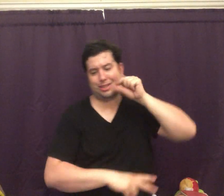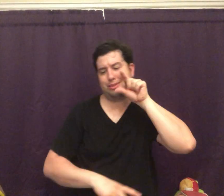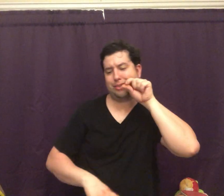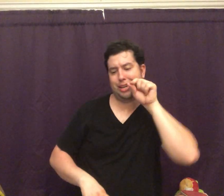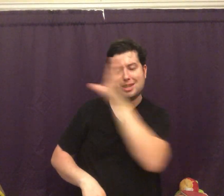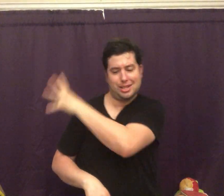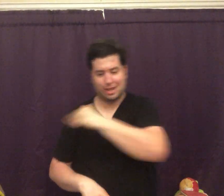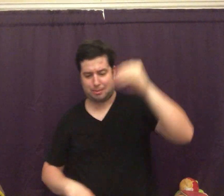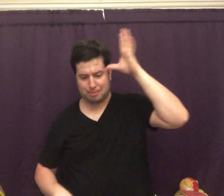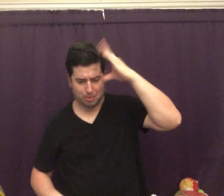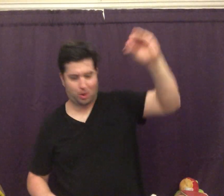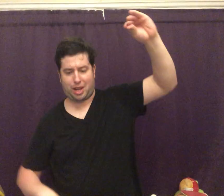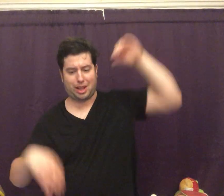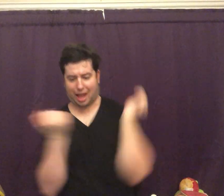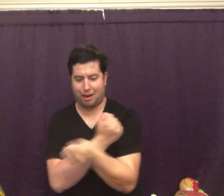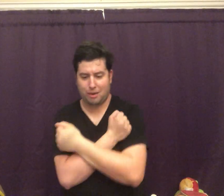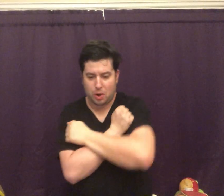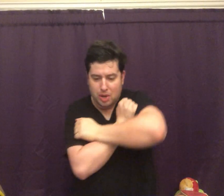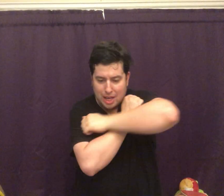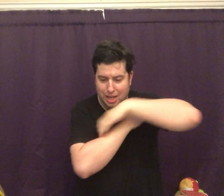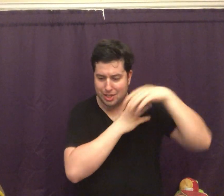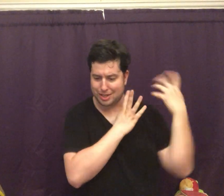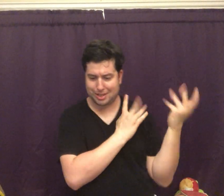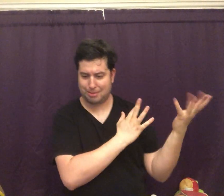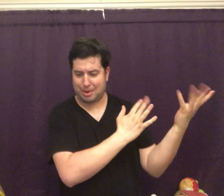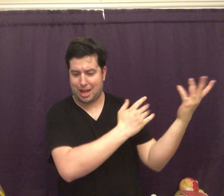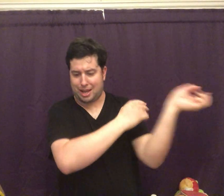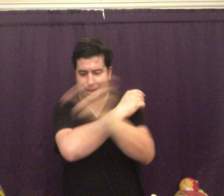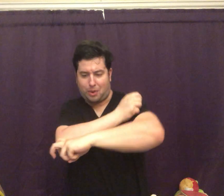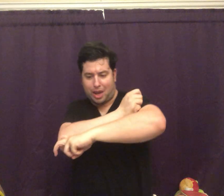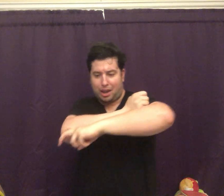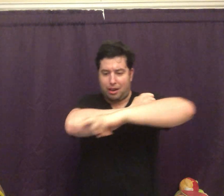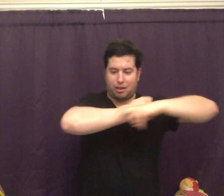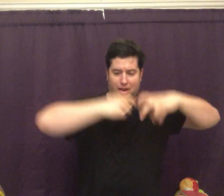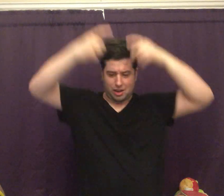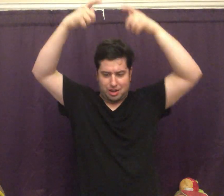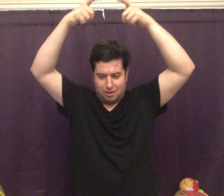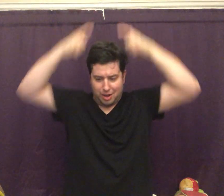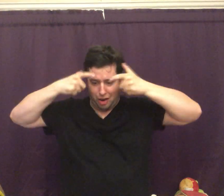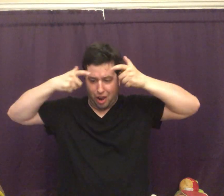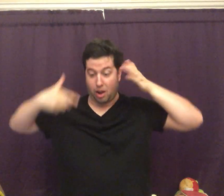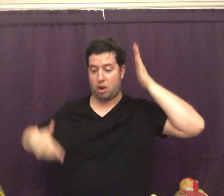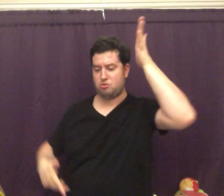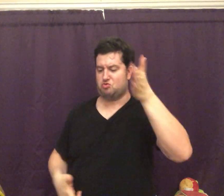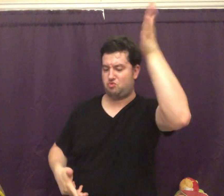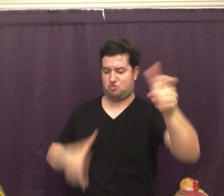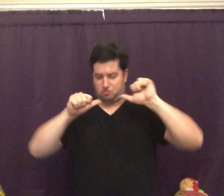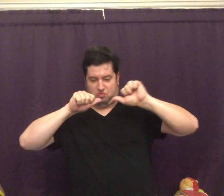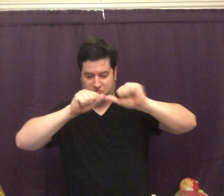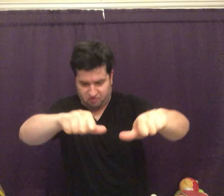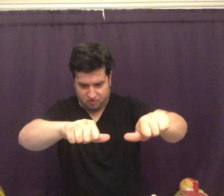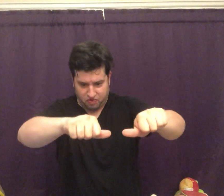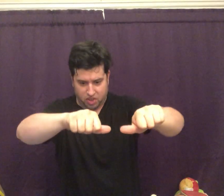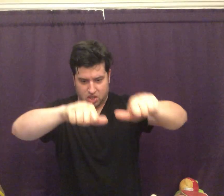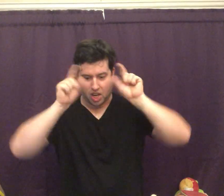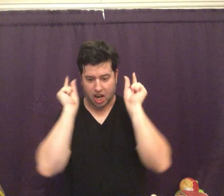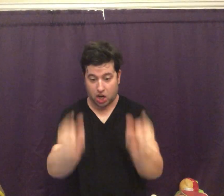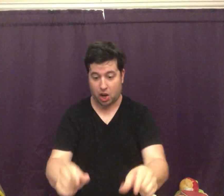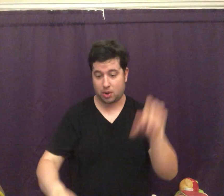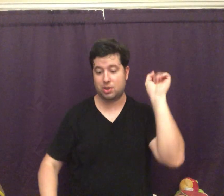with birds, and then I'm bored. Love? Was I to just sit by and wait for her to take my crown? No, she concealed her fate. She had to go, and